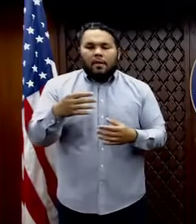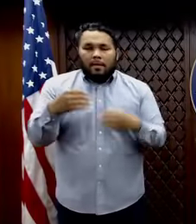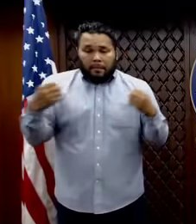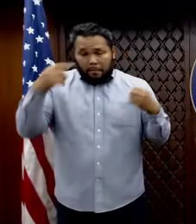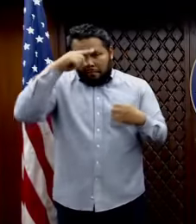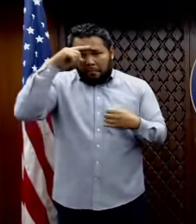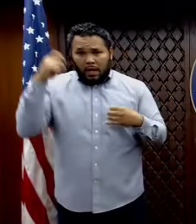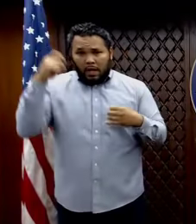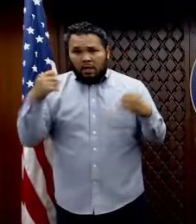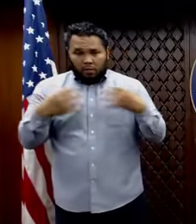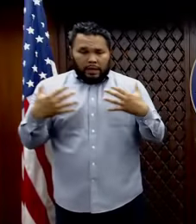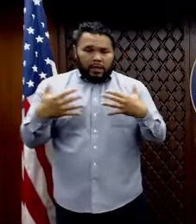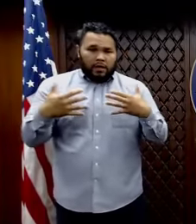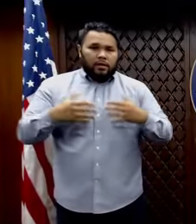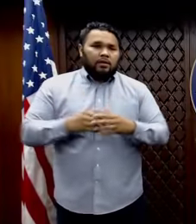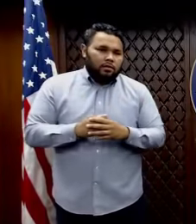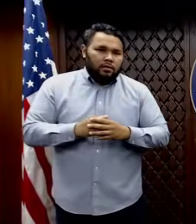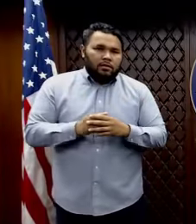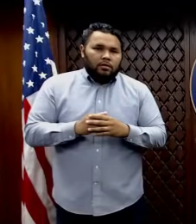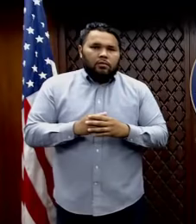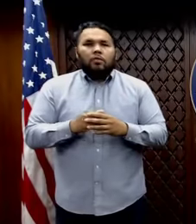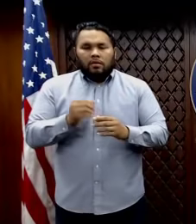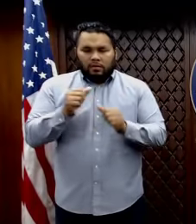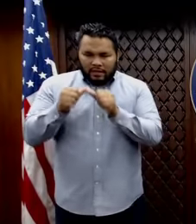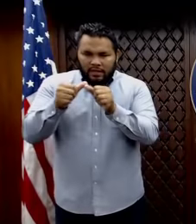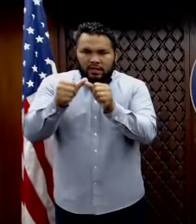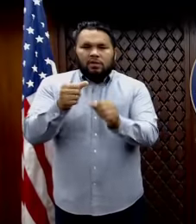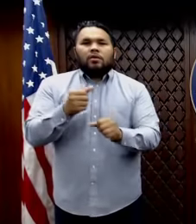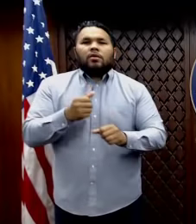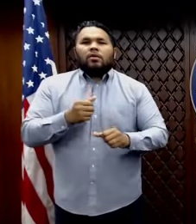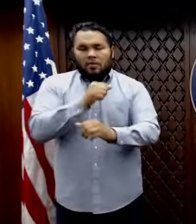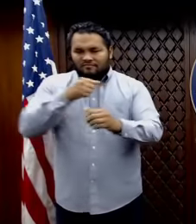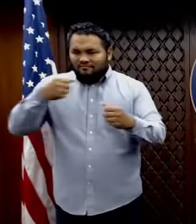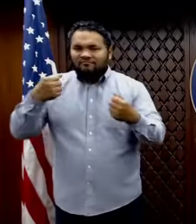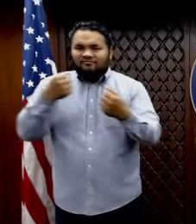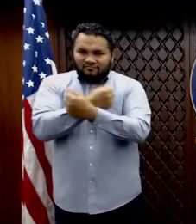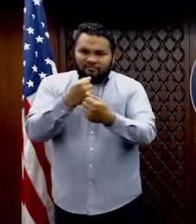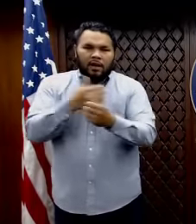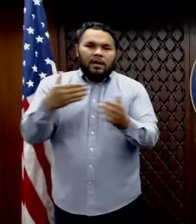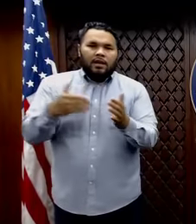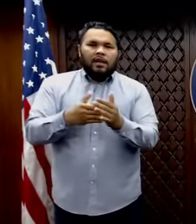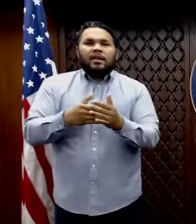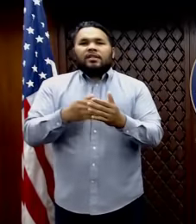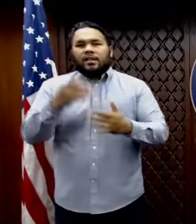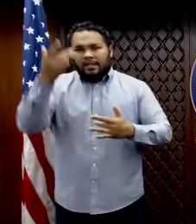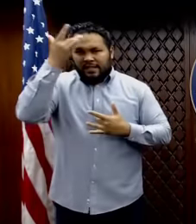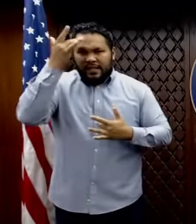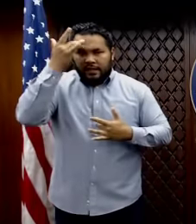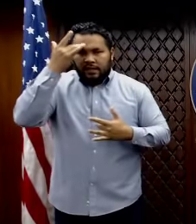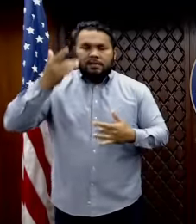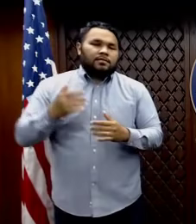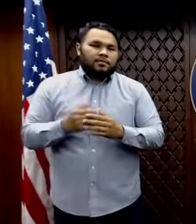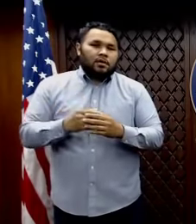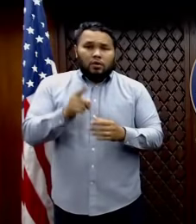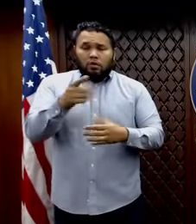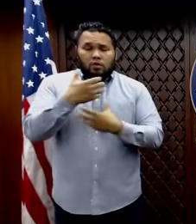made and will continue to be made with the health and safety of our people in mind. You entrusted me to lead this